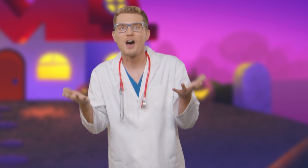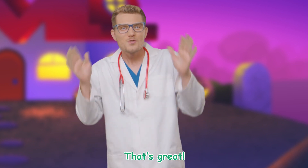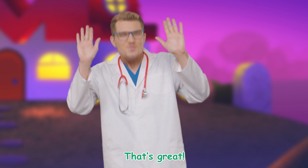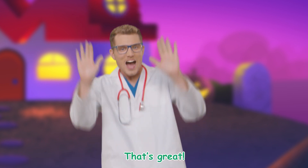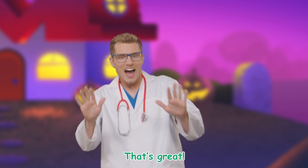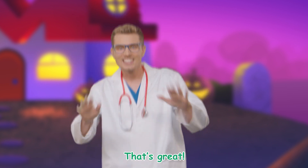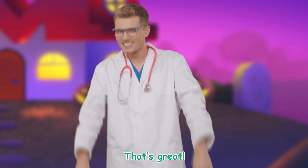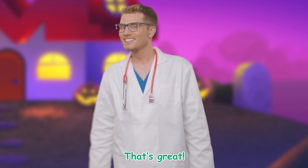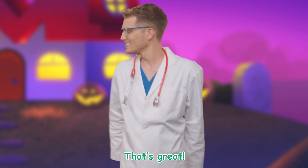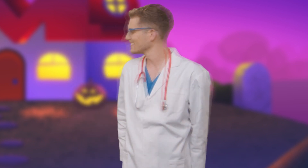That's great!